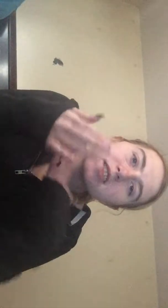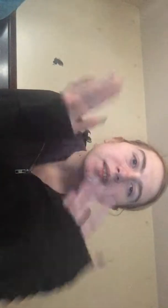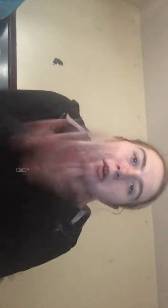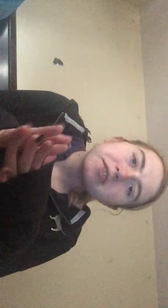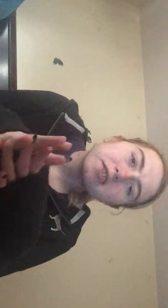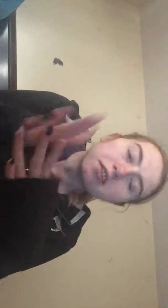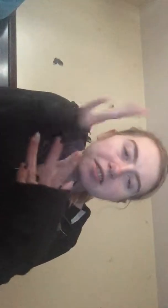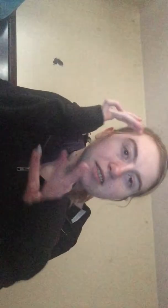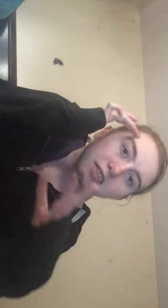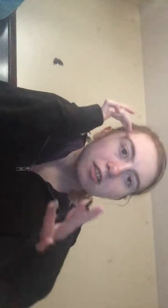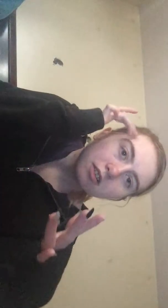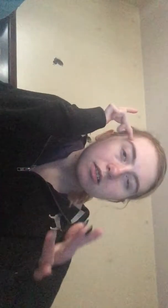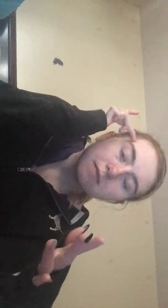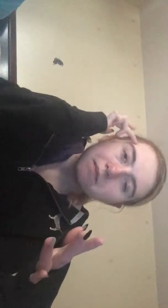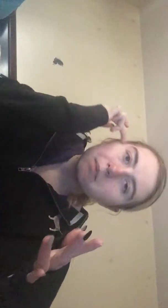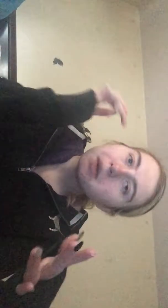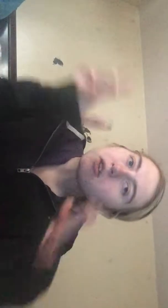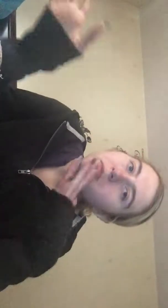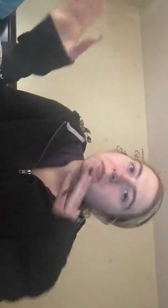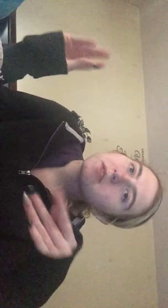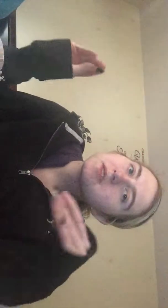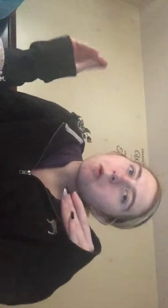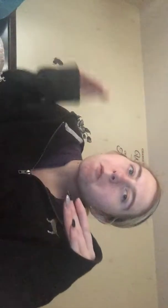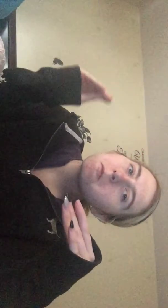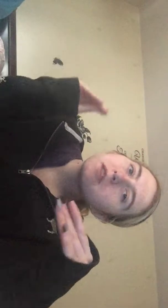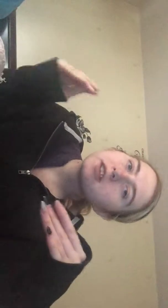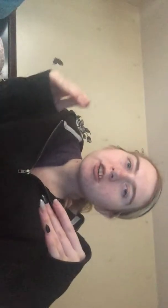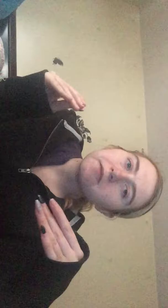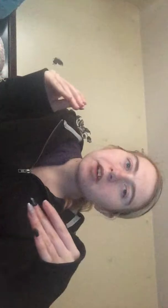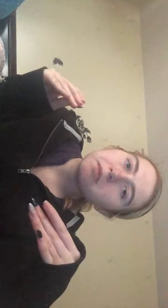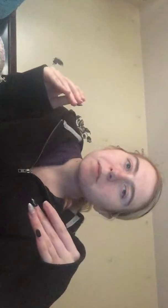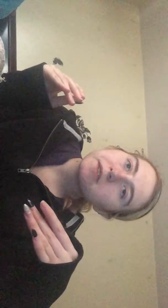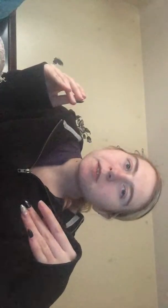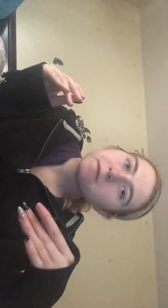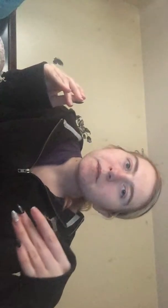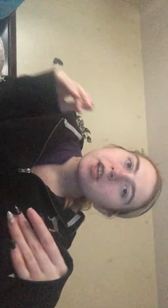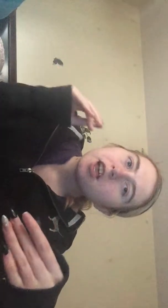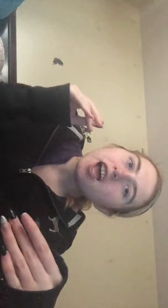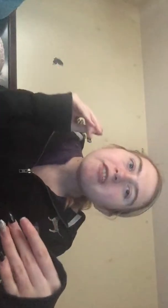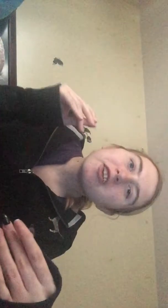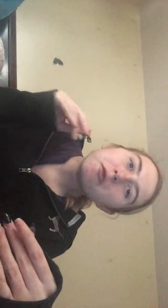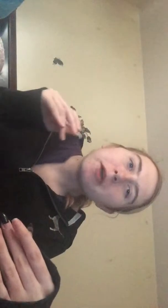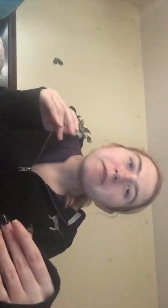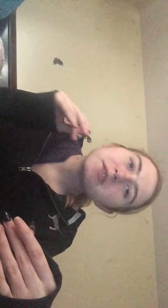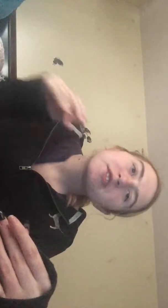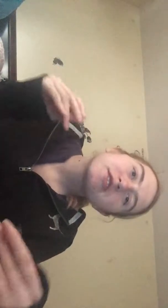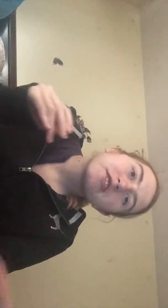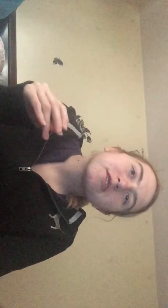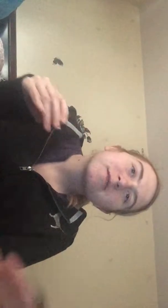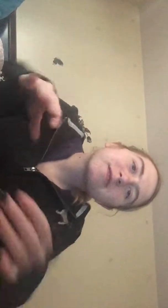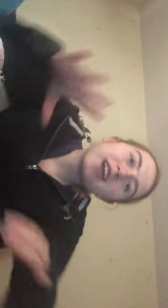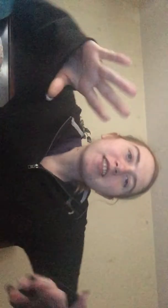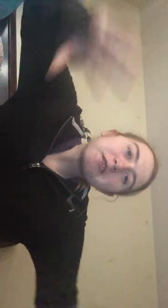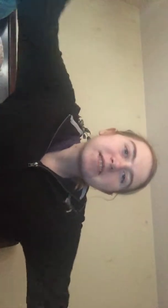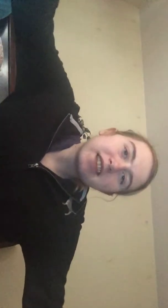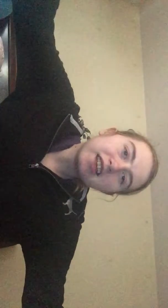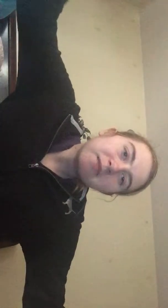like some haunted houses there um but I don't this really terrified me because of I ran away from this guy that was staying